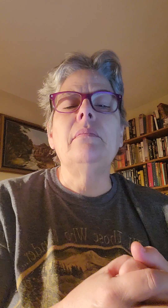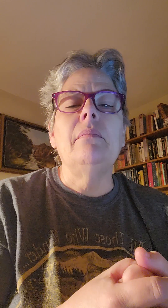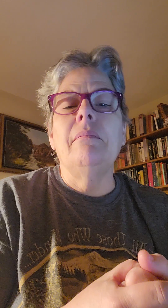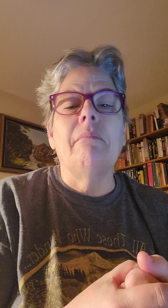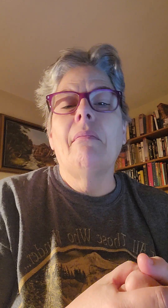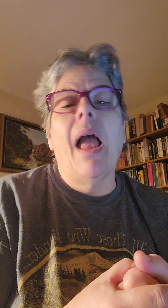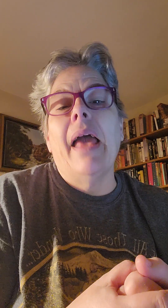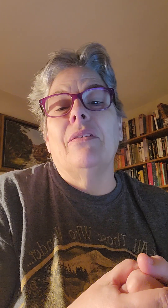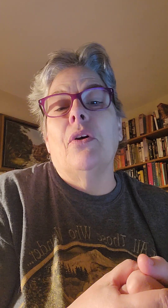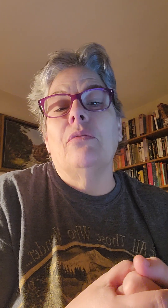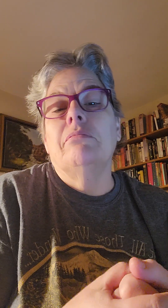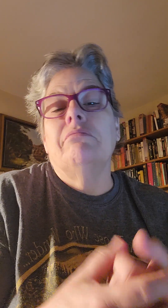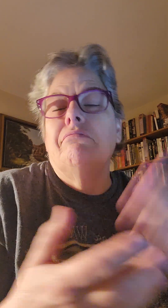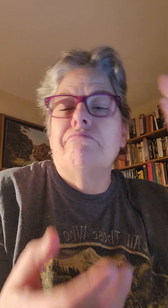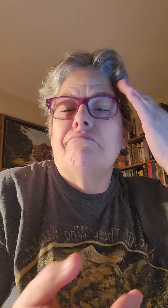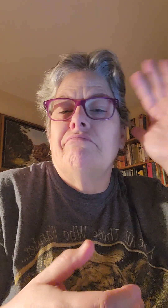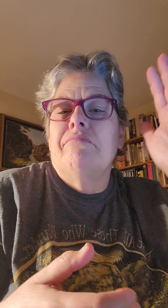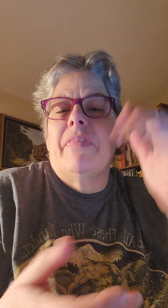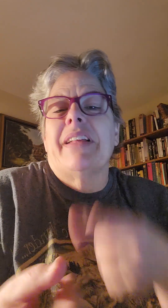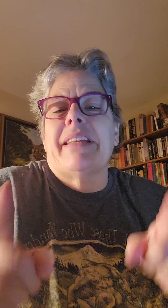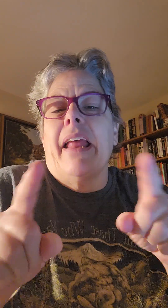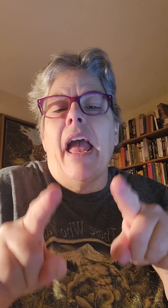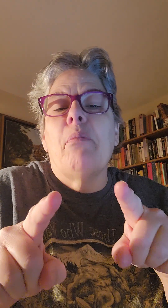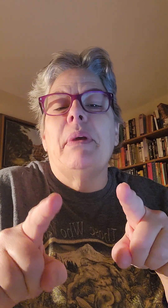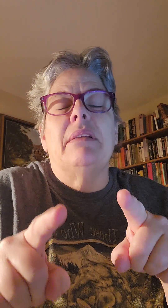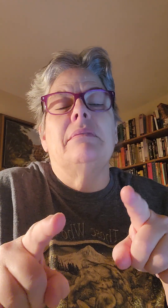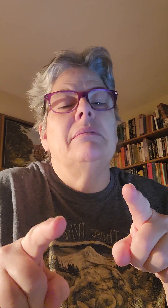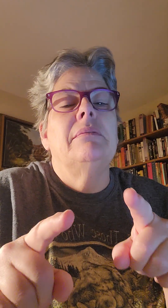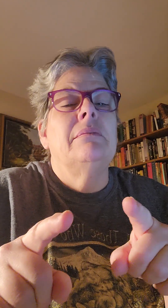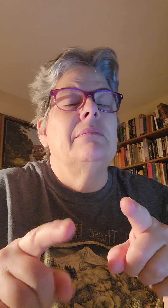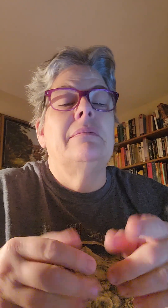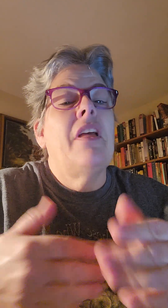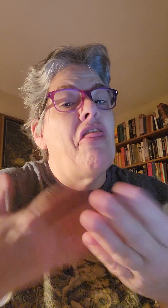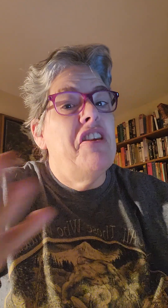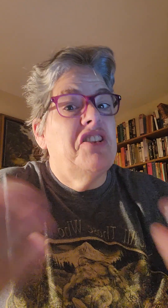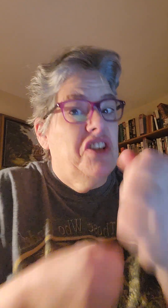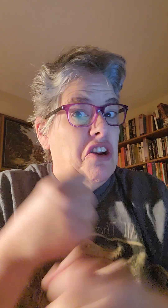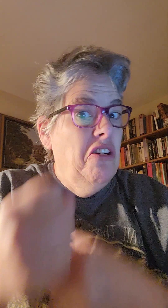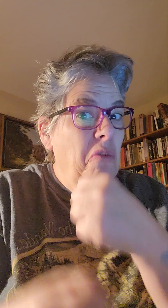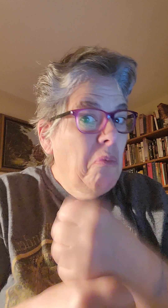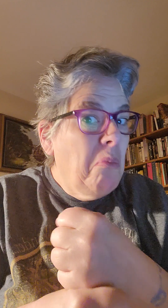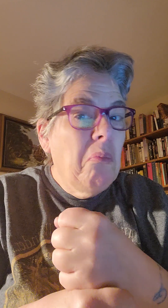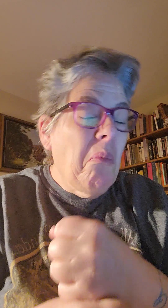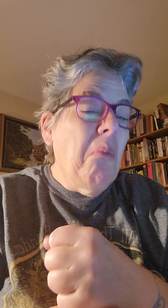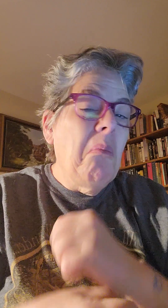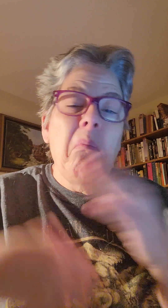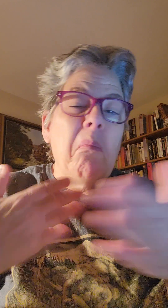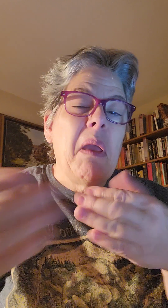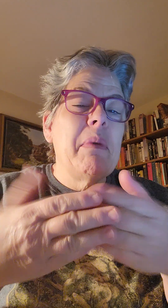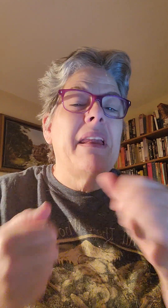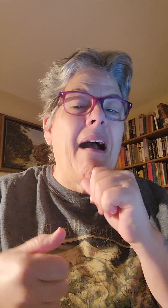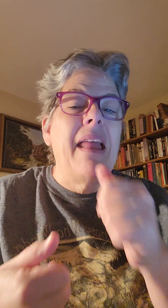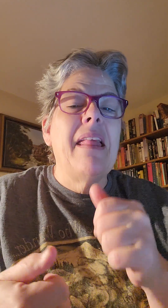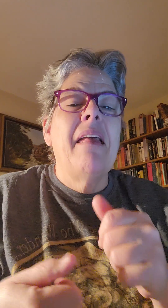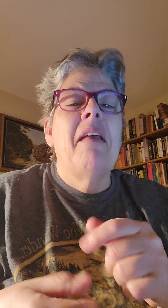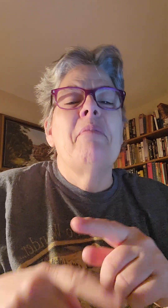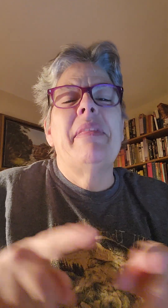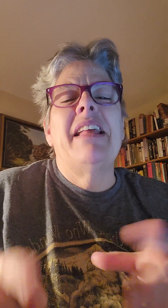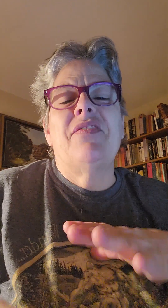So I don't know if that's going to happen this year, maybe not, but that's